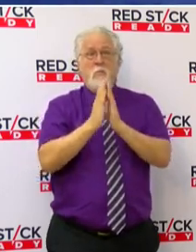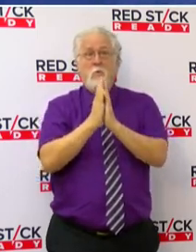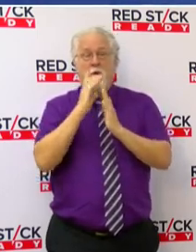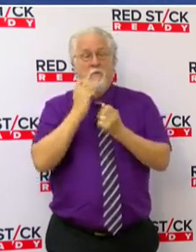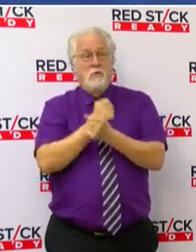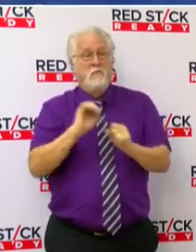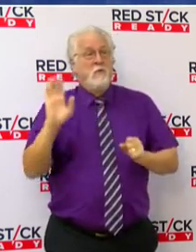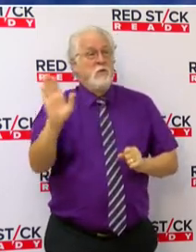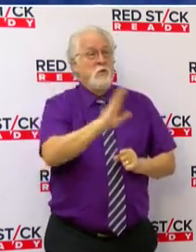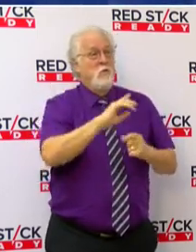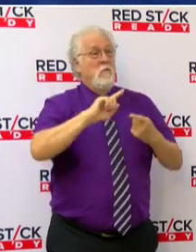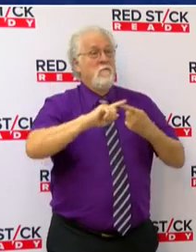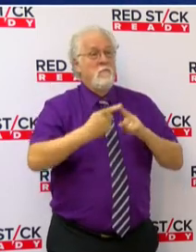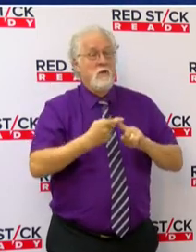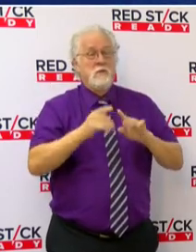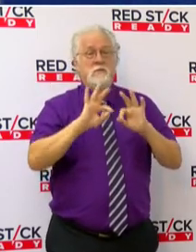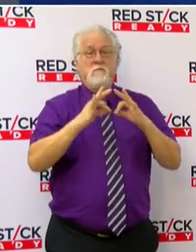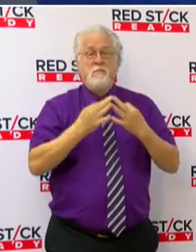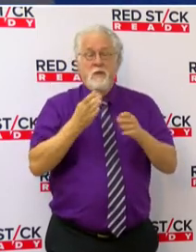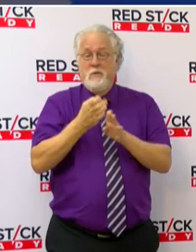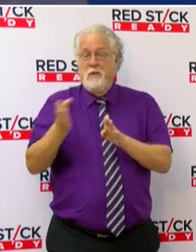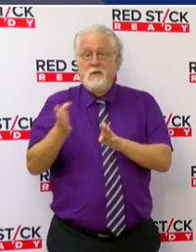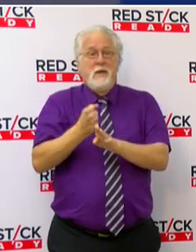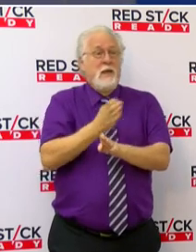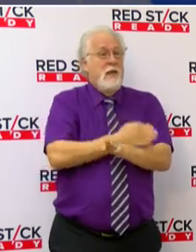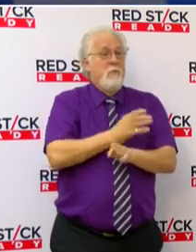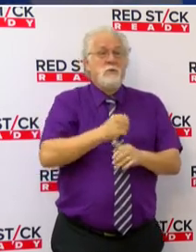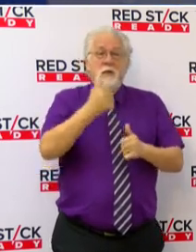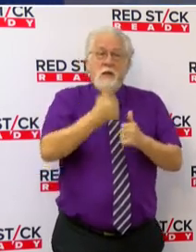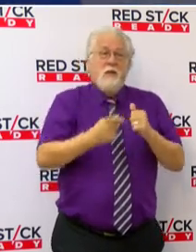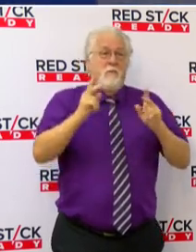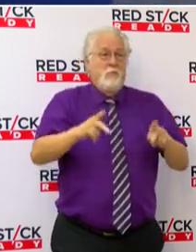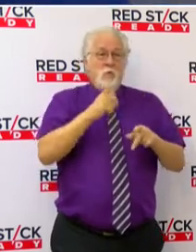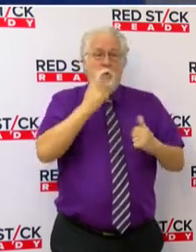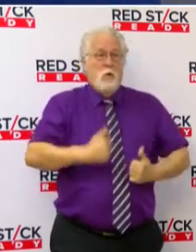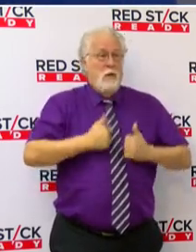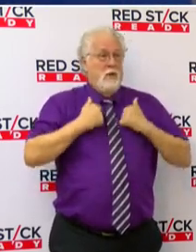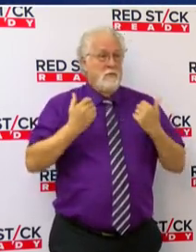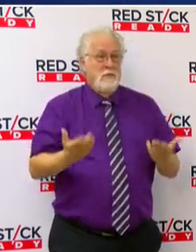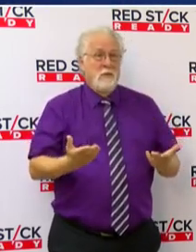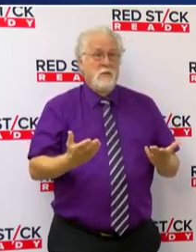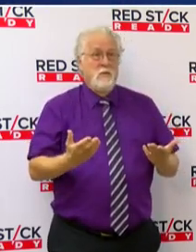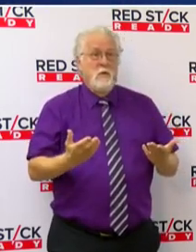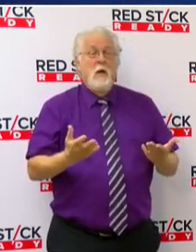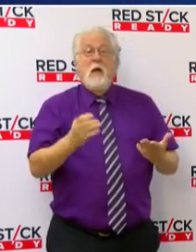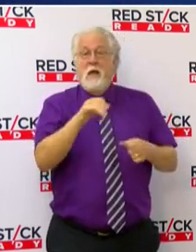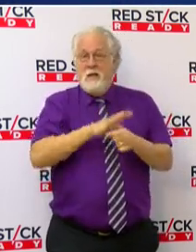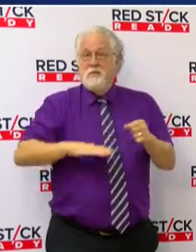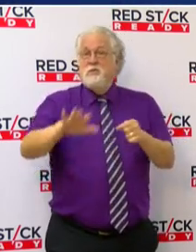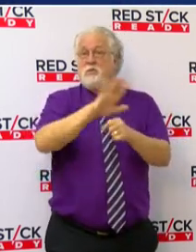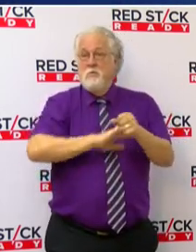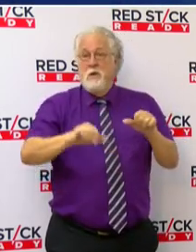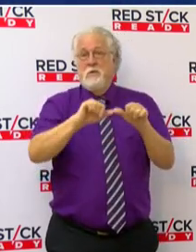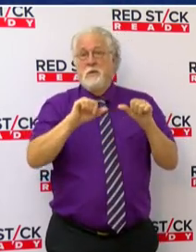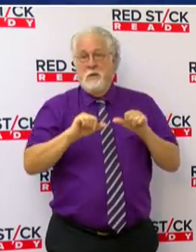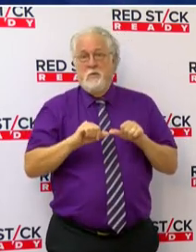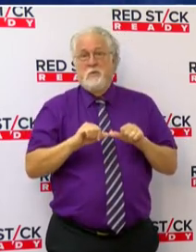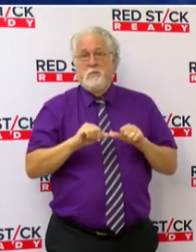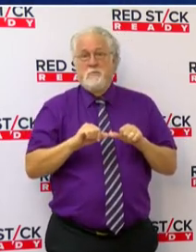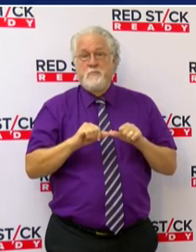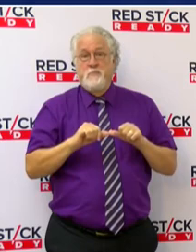safety of your friends, family, neighbors, and every resident of our parish and surrounding areas as well.